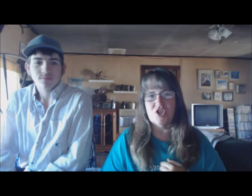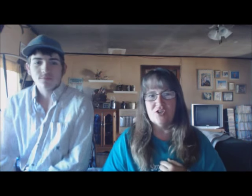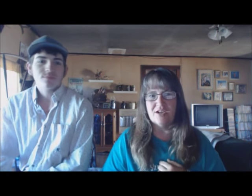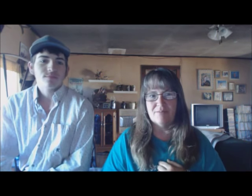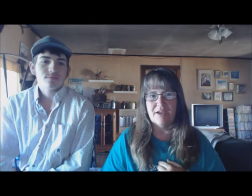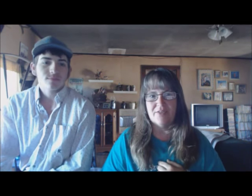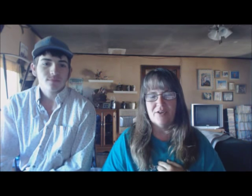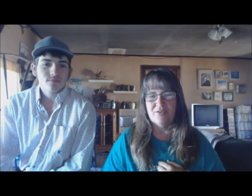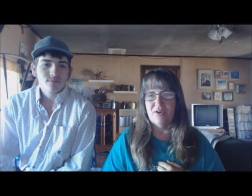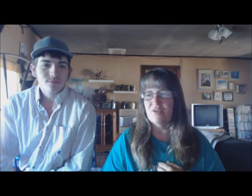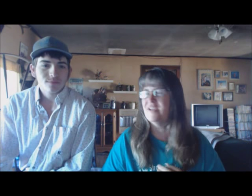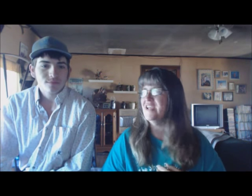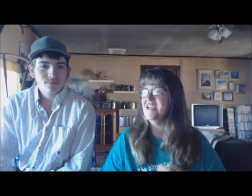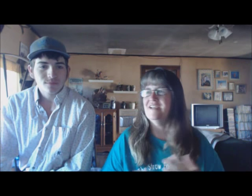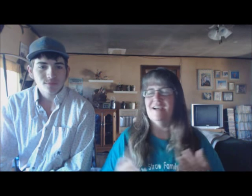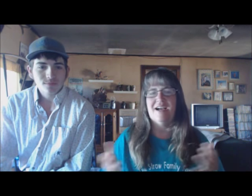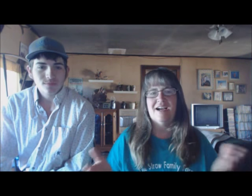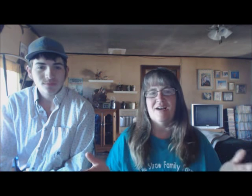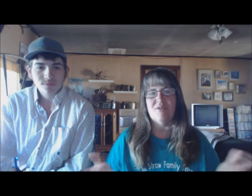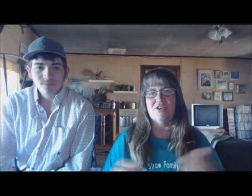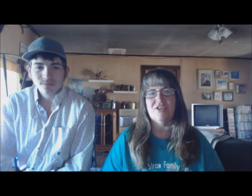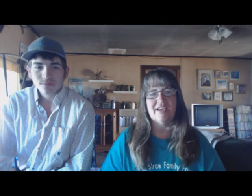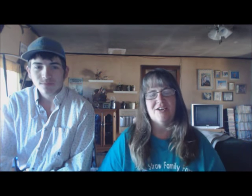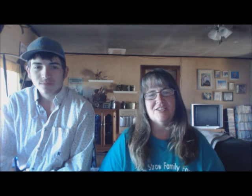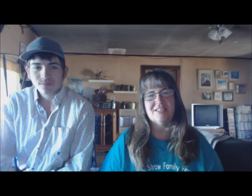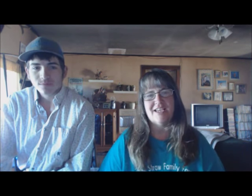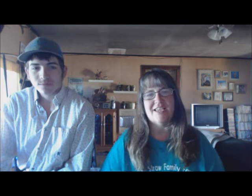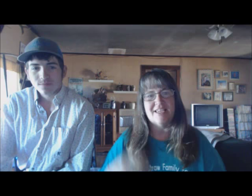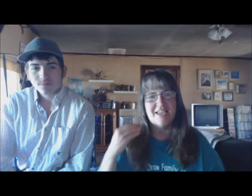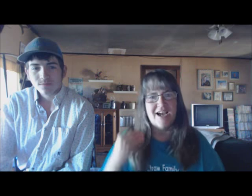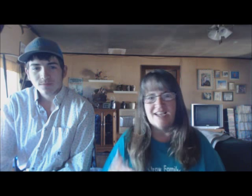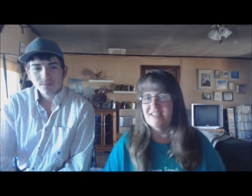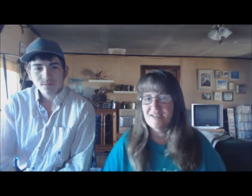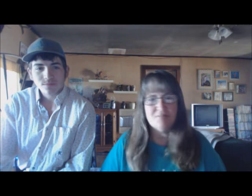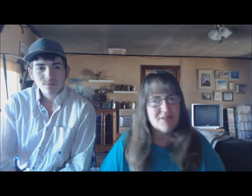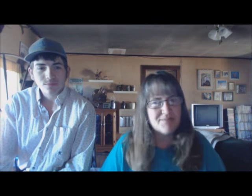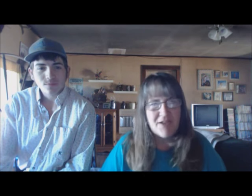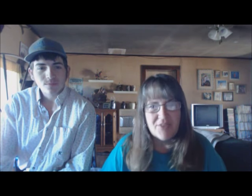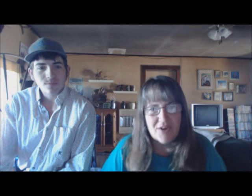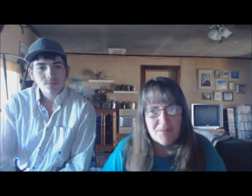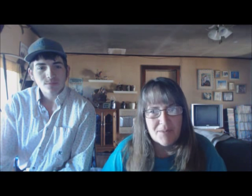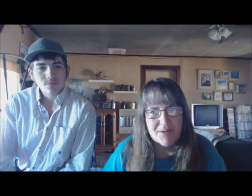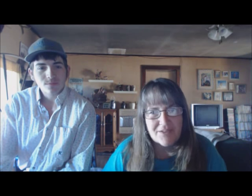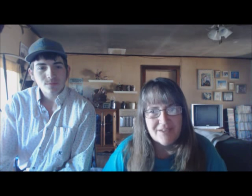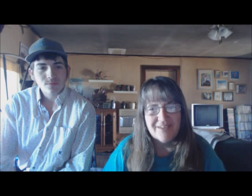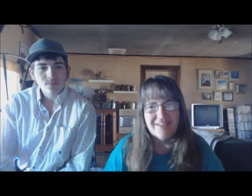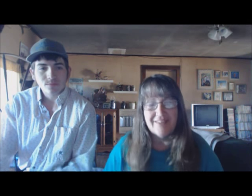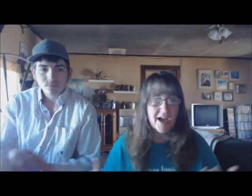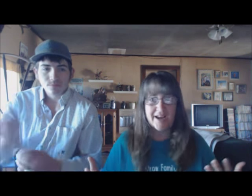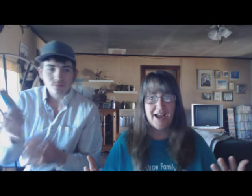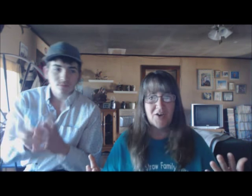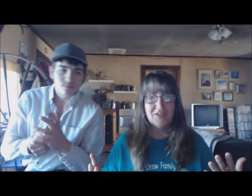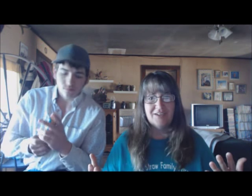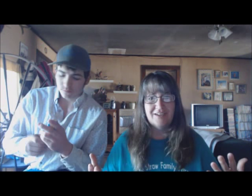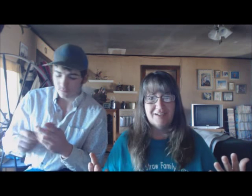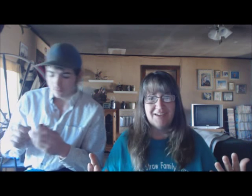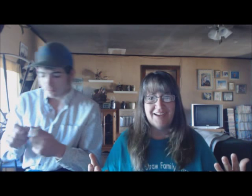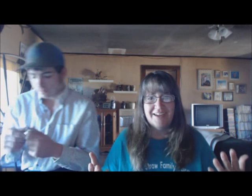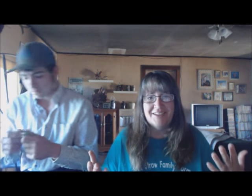just too young to be out there on the road. I wanted to look at her and say, I didn't put them out there on purpose. They got out. Okay.